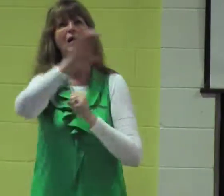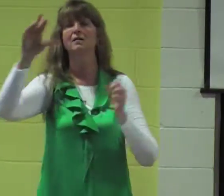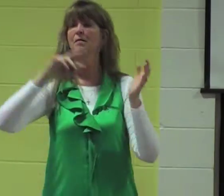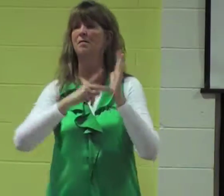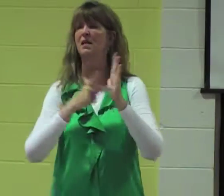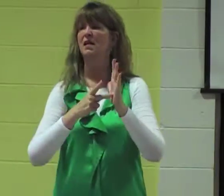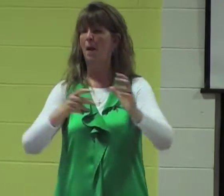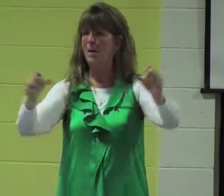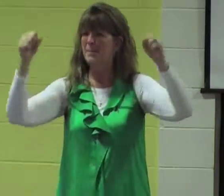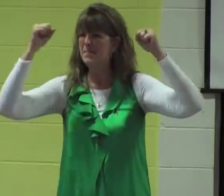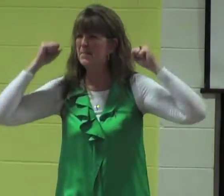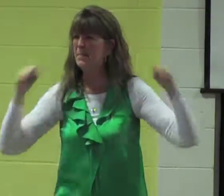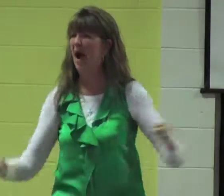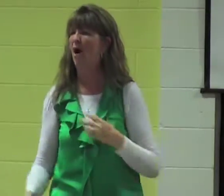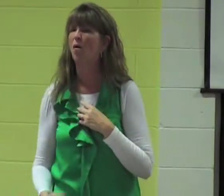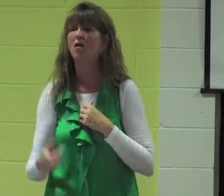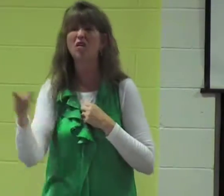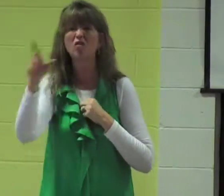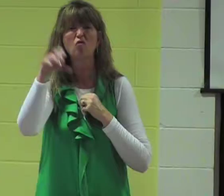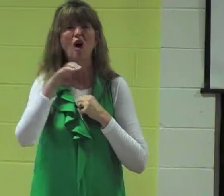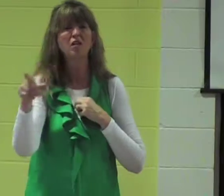We know that the cross is powerful.